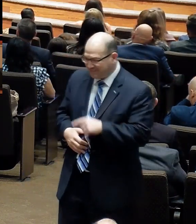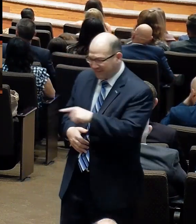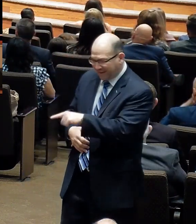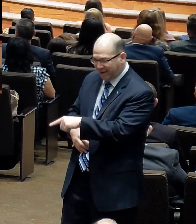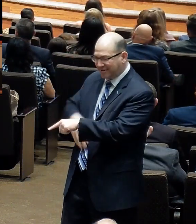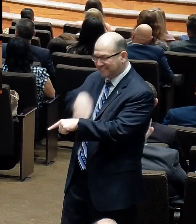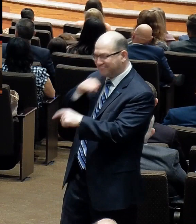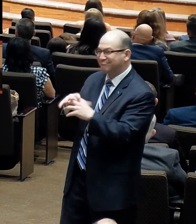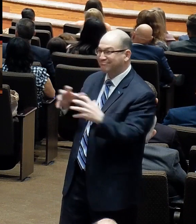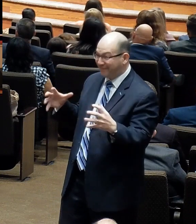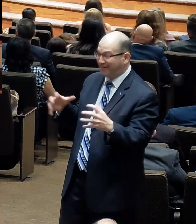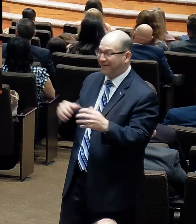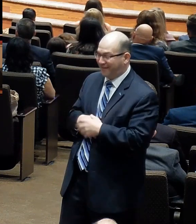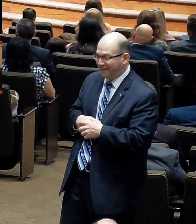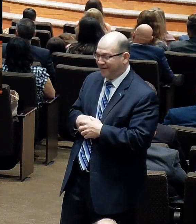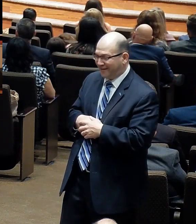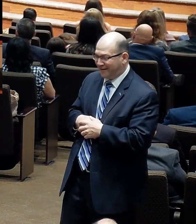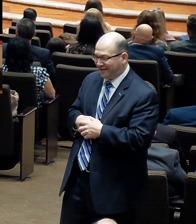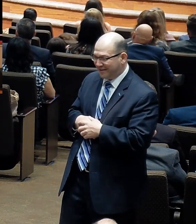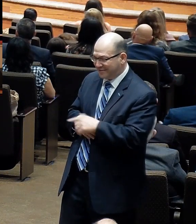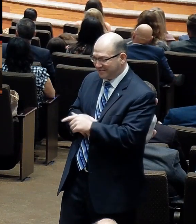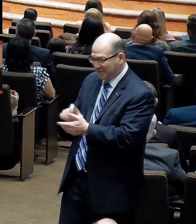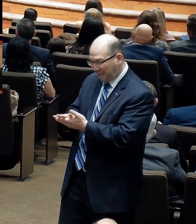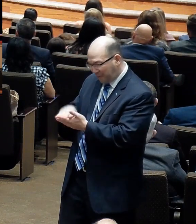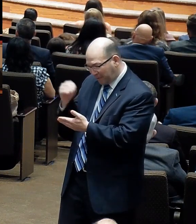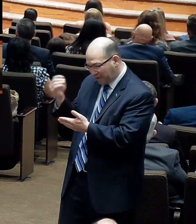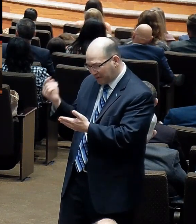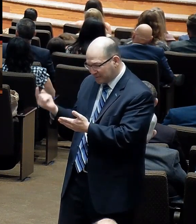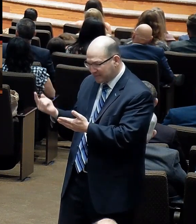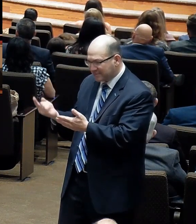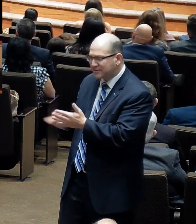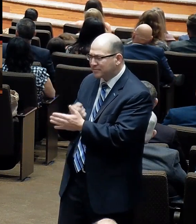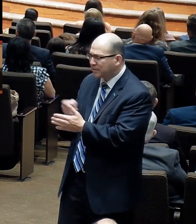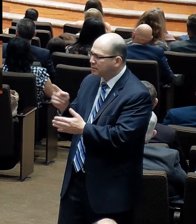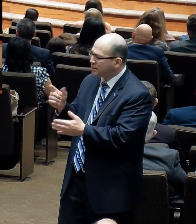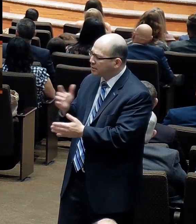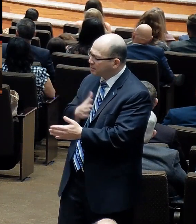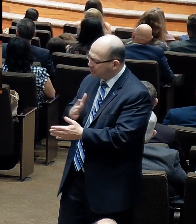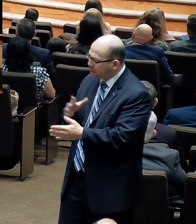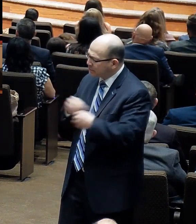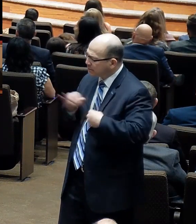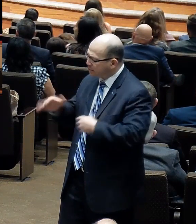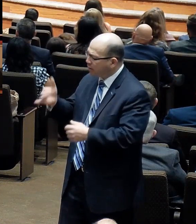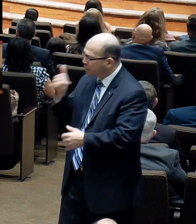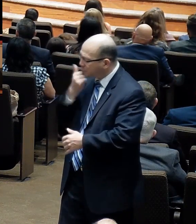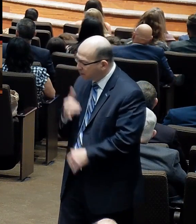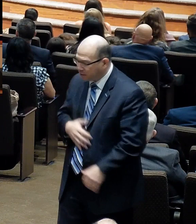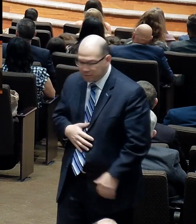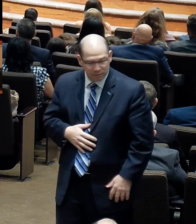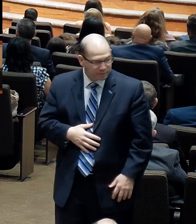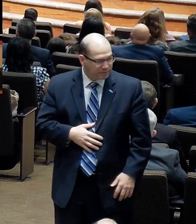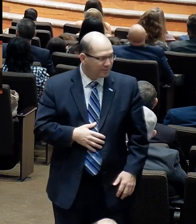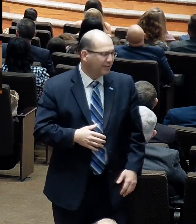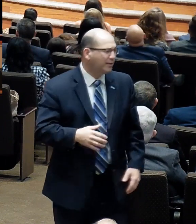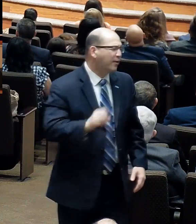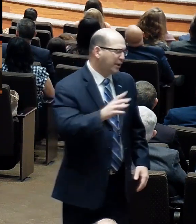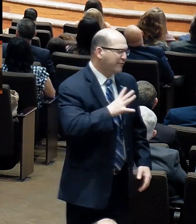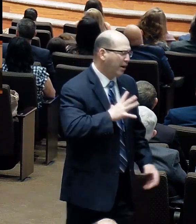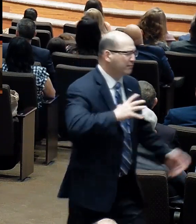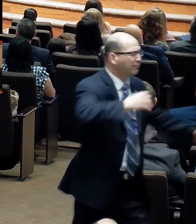I told her that she needed to learn one time. I said, honey, you need to learn to embrace your mistakes. So she gave me a big hug. And, uh,